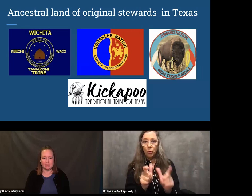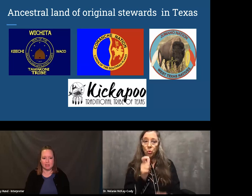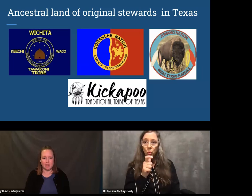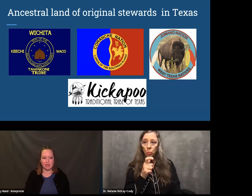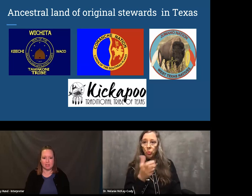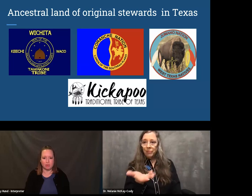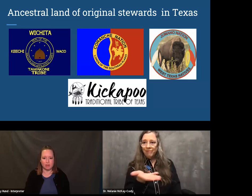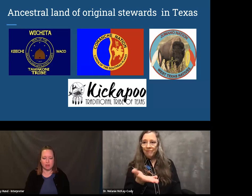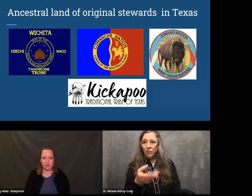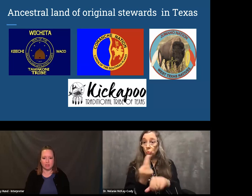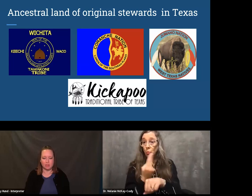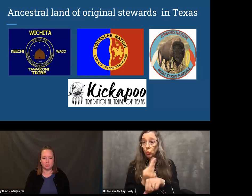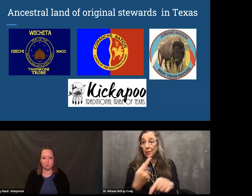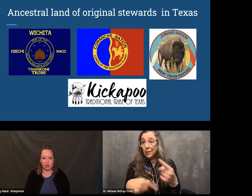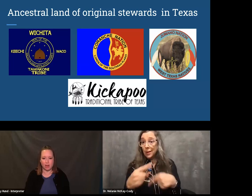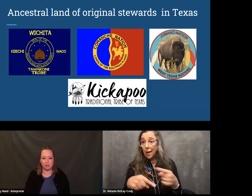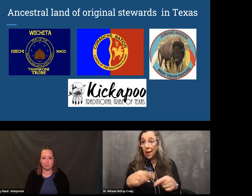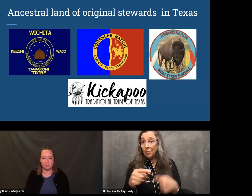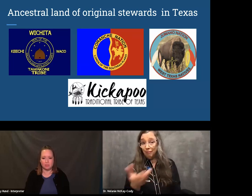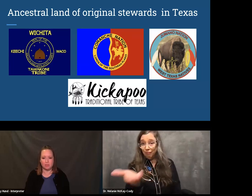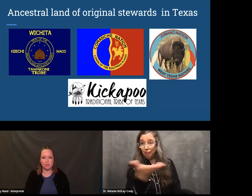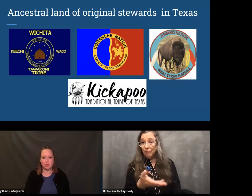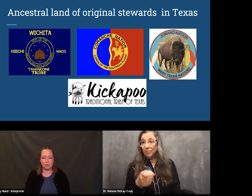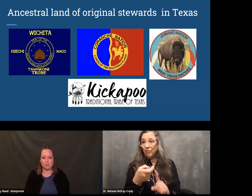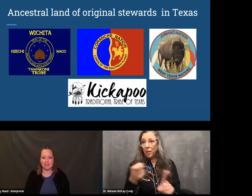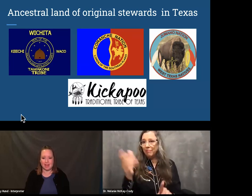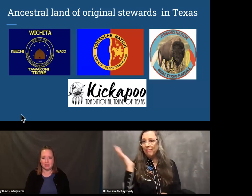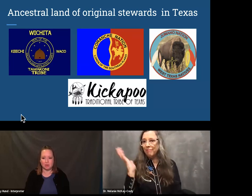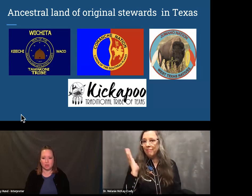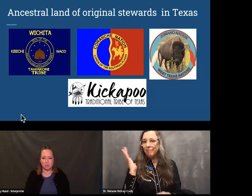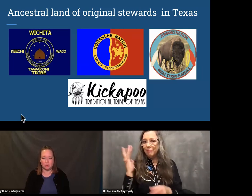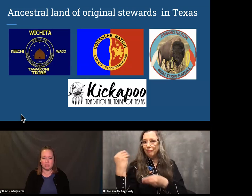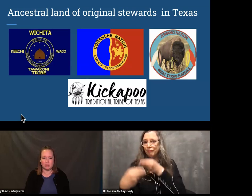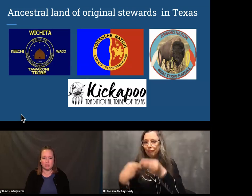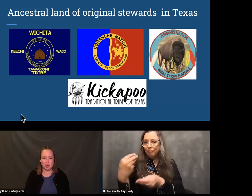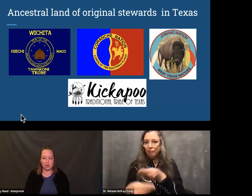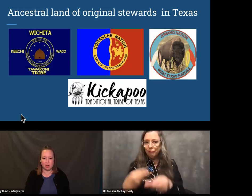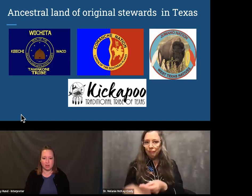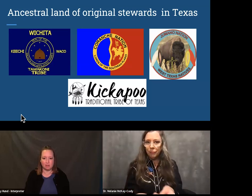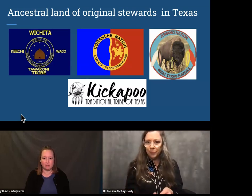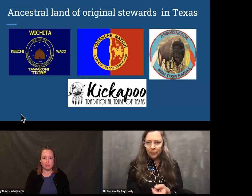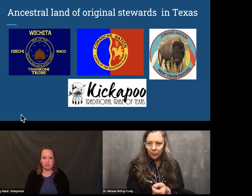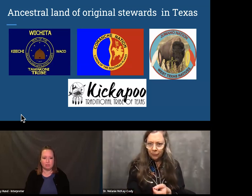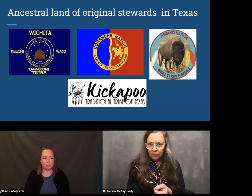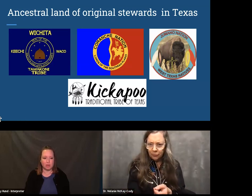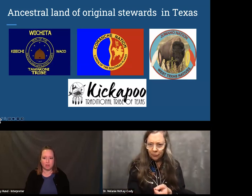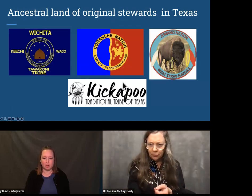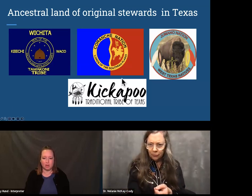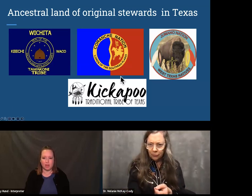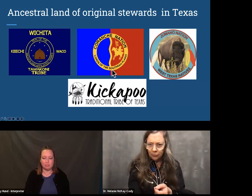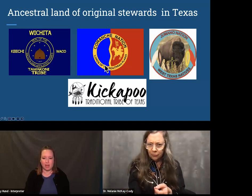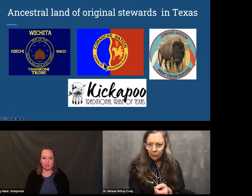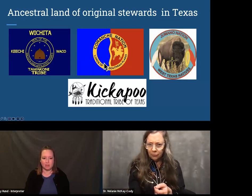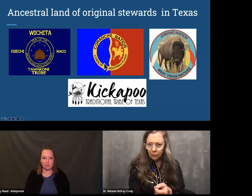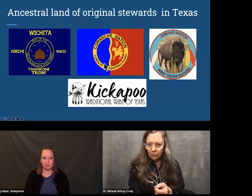lands. I'd like to recognize those tribes whose signs are used in this area from long